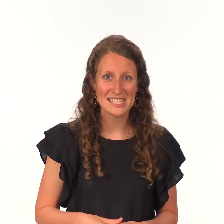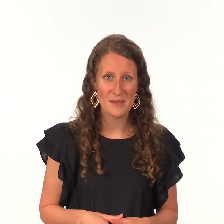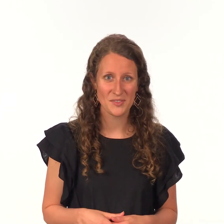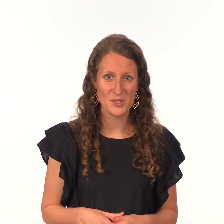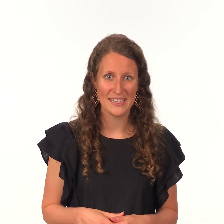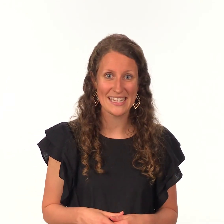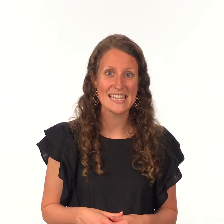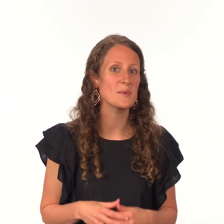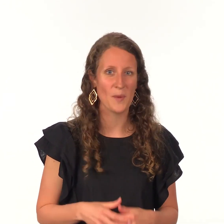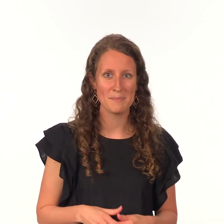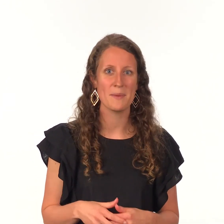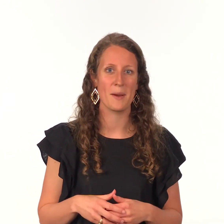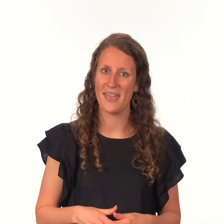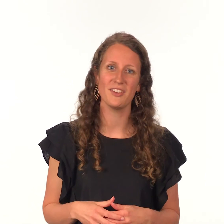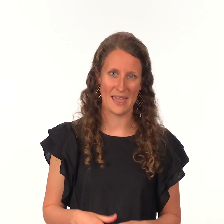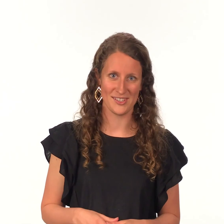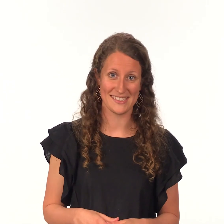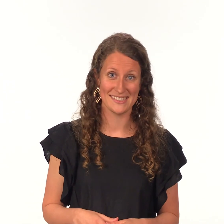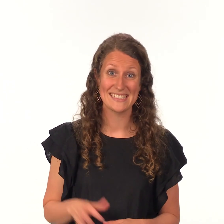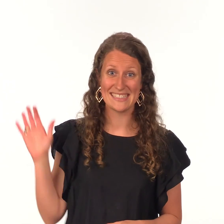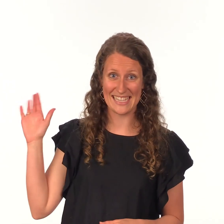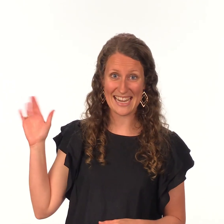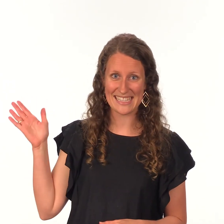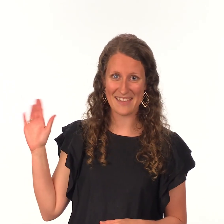so much for joining us as we wrapped up our month of patience see you next time